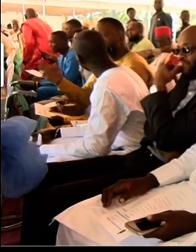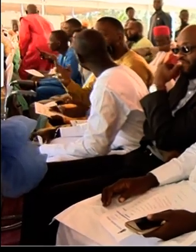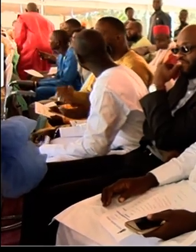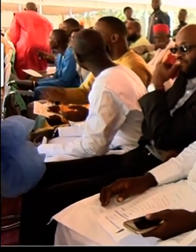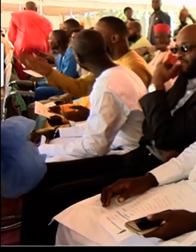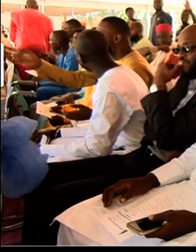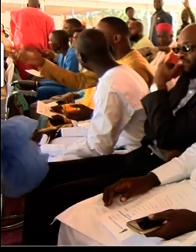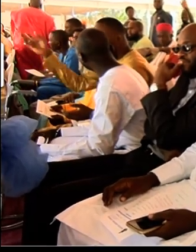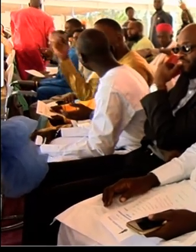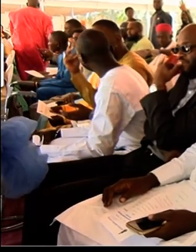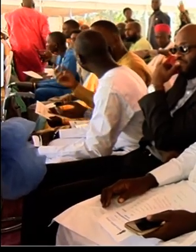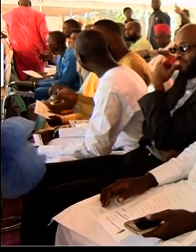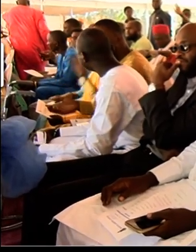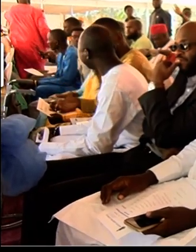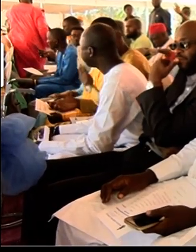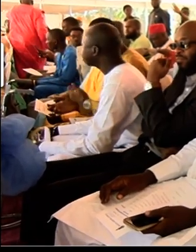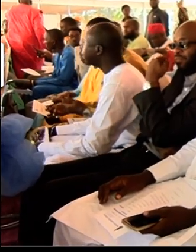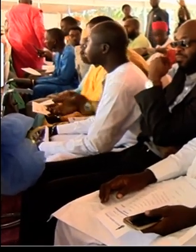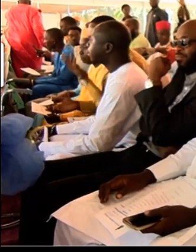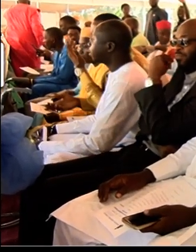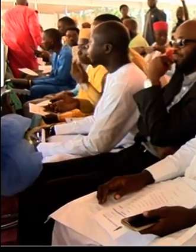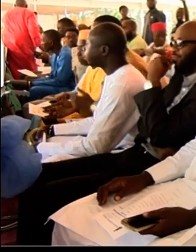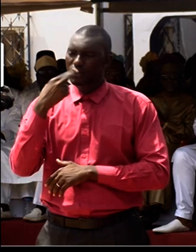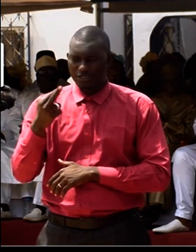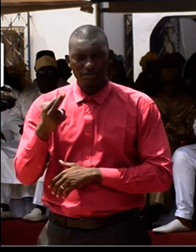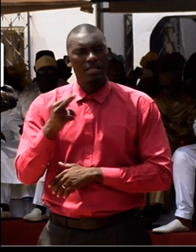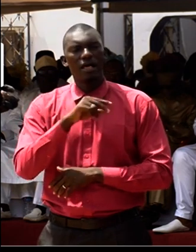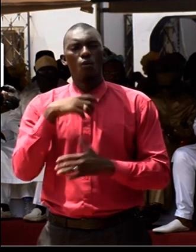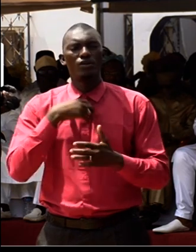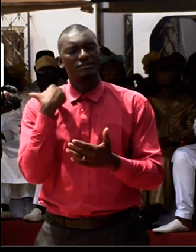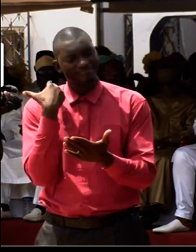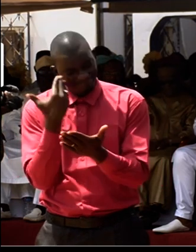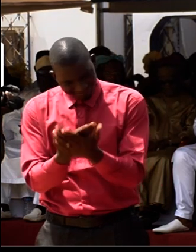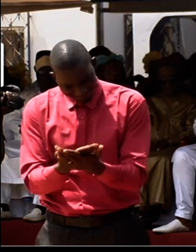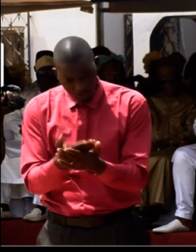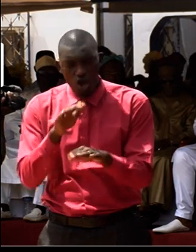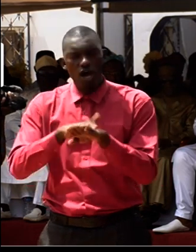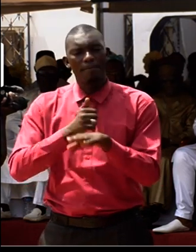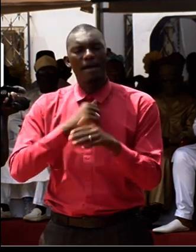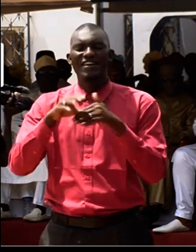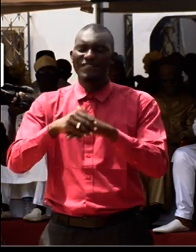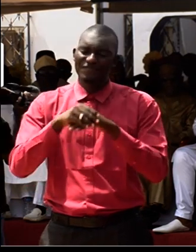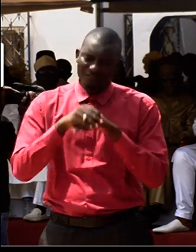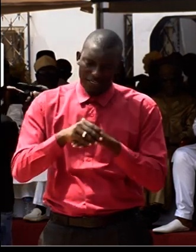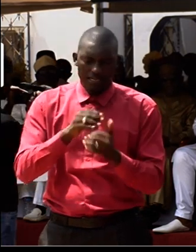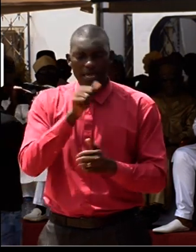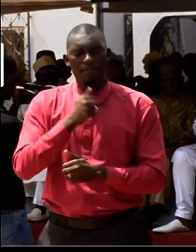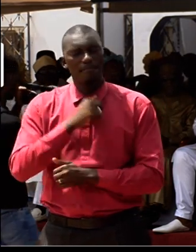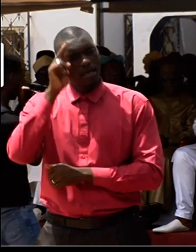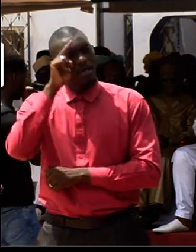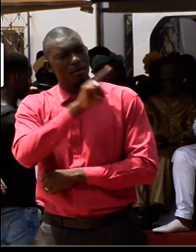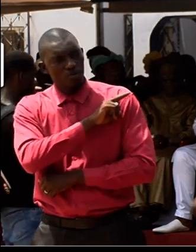On that note, I want to request and indulge, of course, on my friend and colleague and my brother,